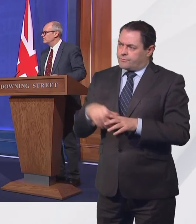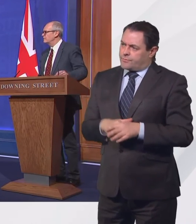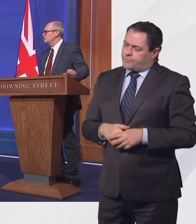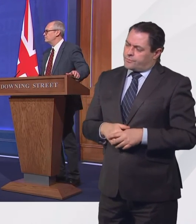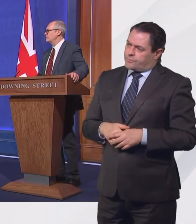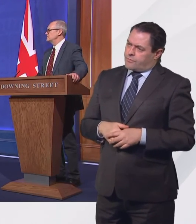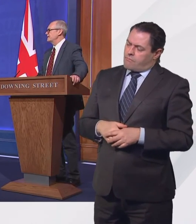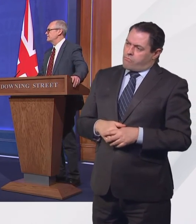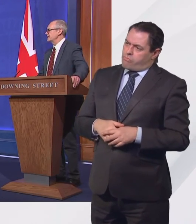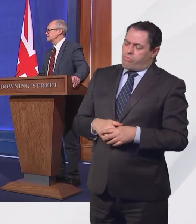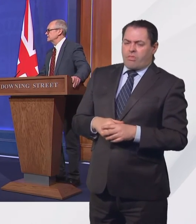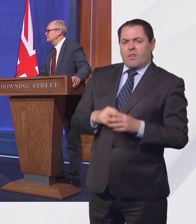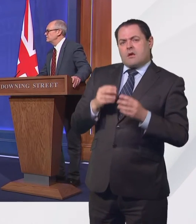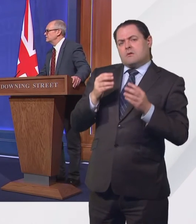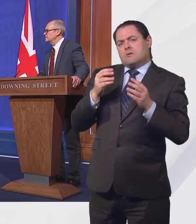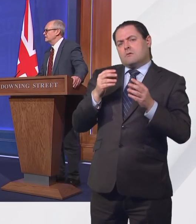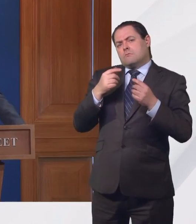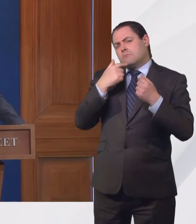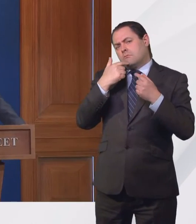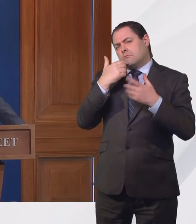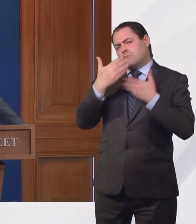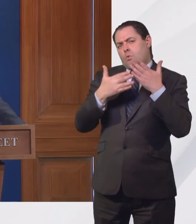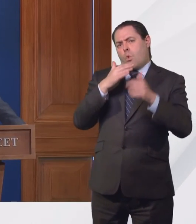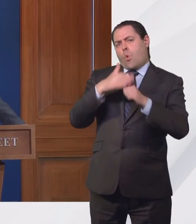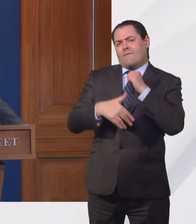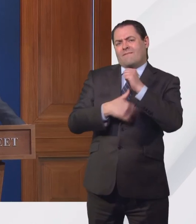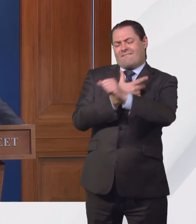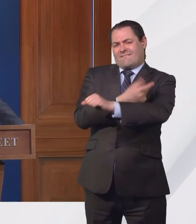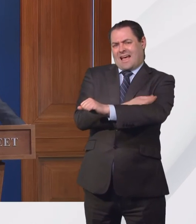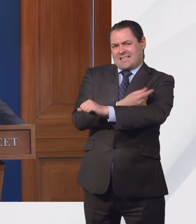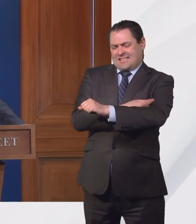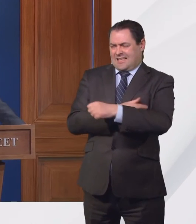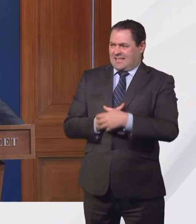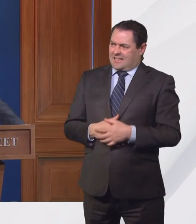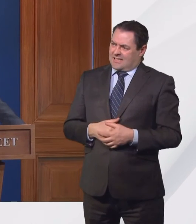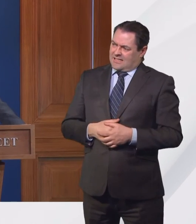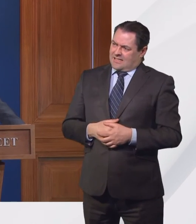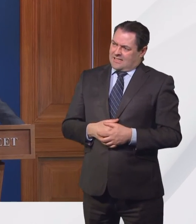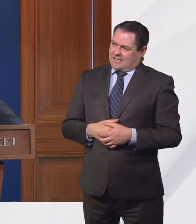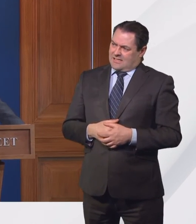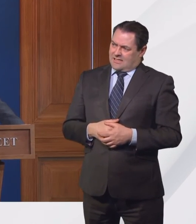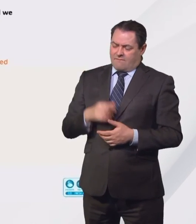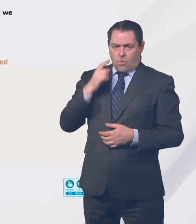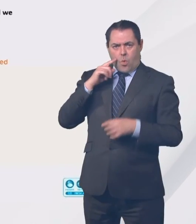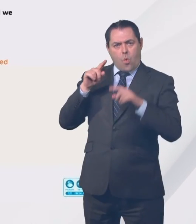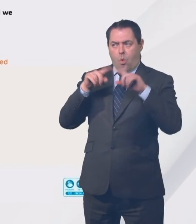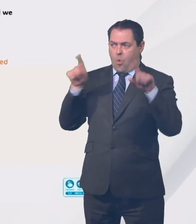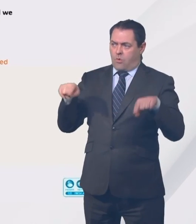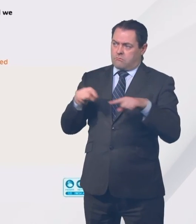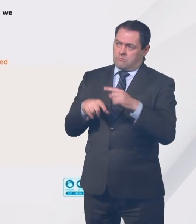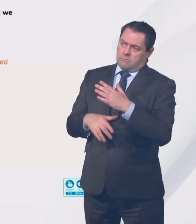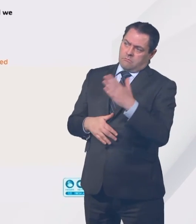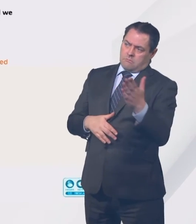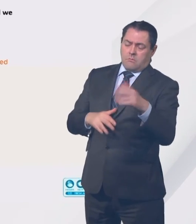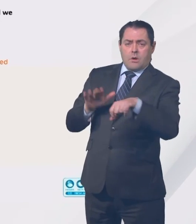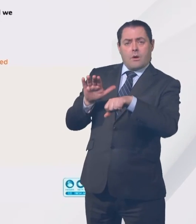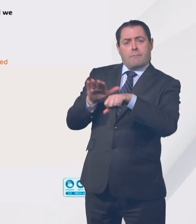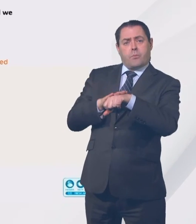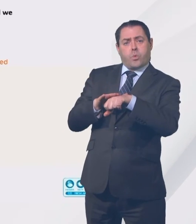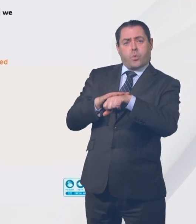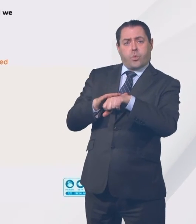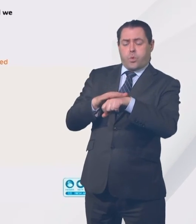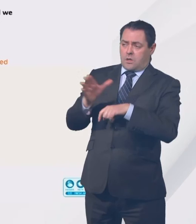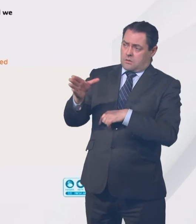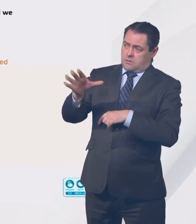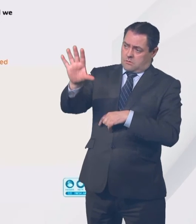So a few points about vaccine. If you look at the left-hand part of this figure in the blue, this